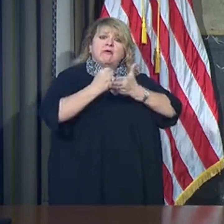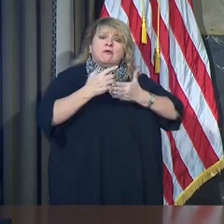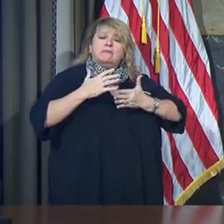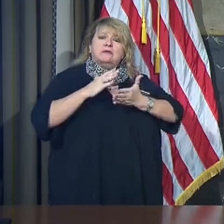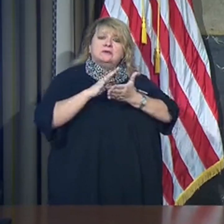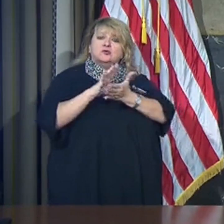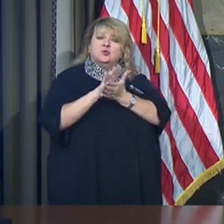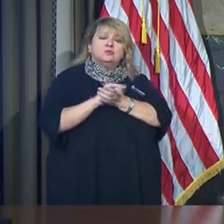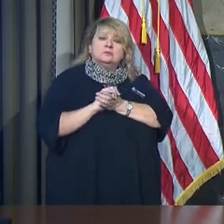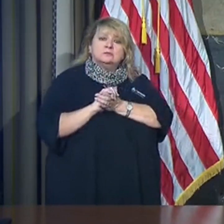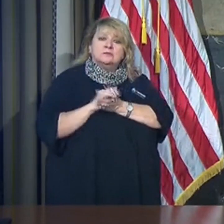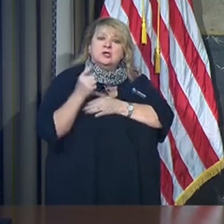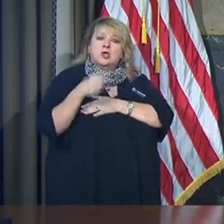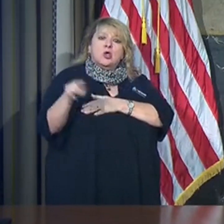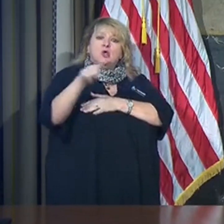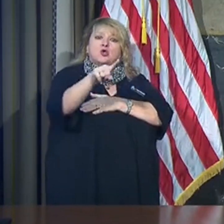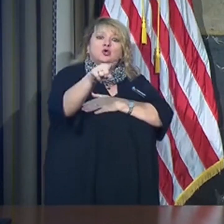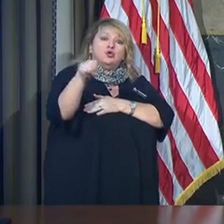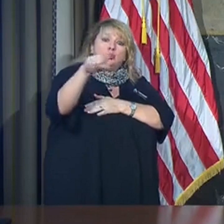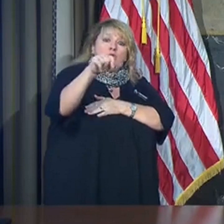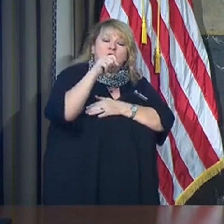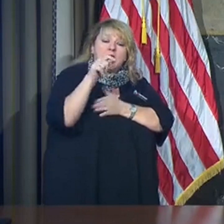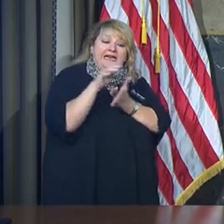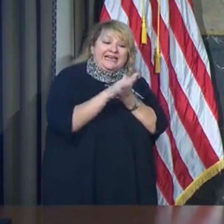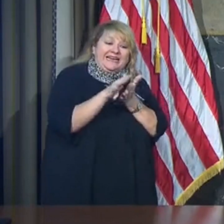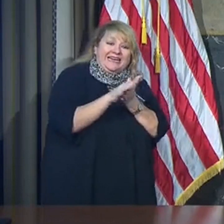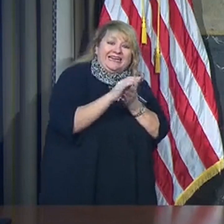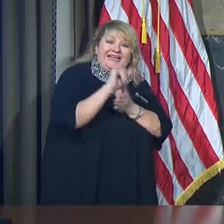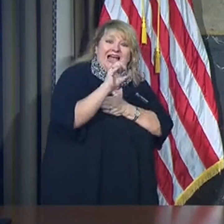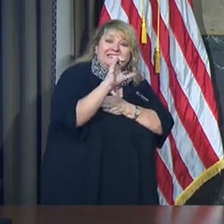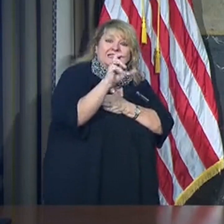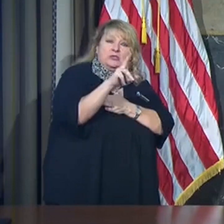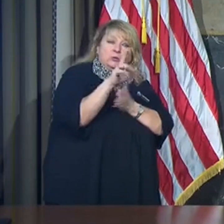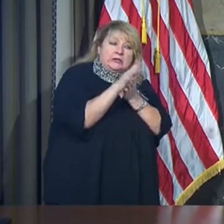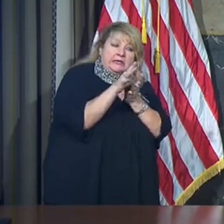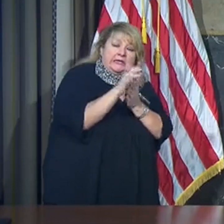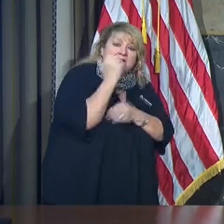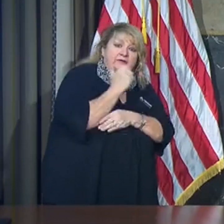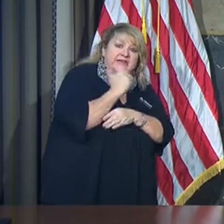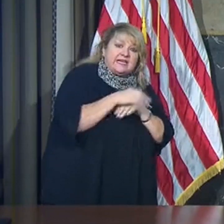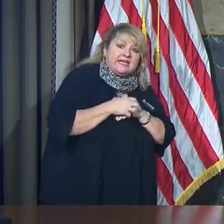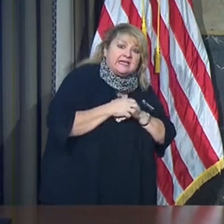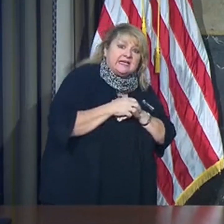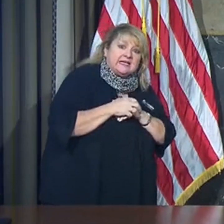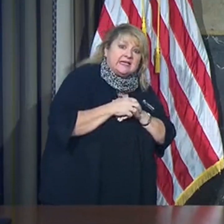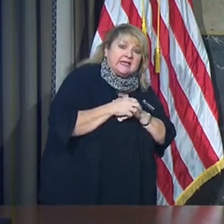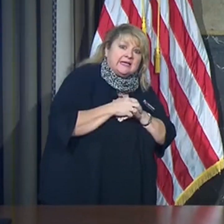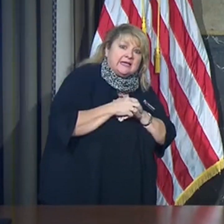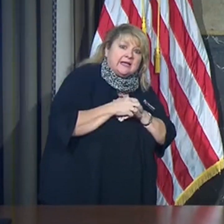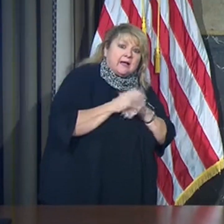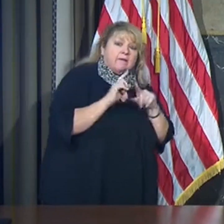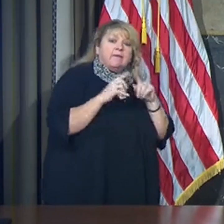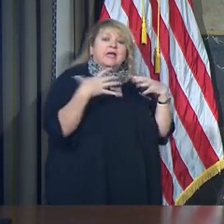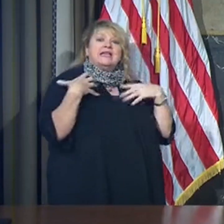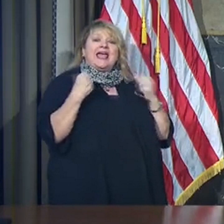cleaning each of these ICU rooms hour by hour, day by day, you are now health care providers.